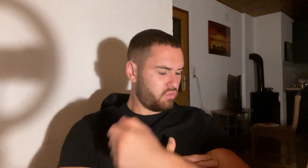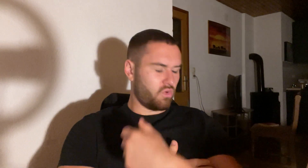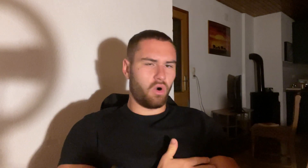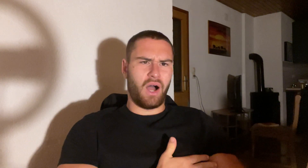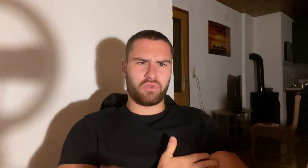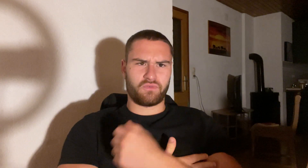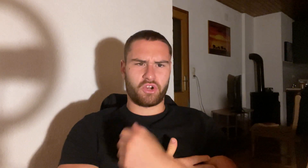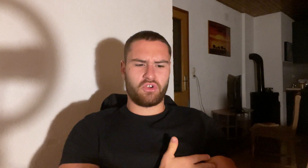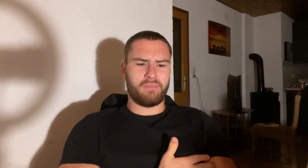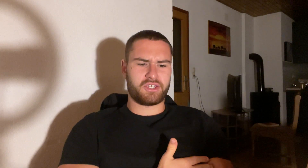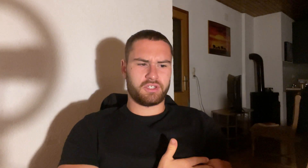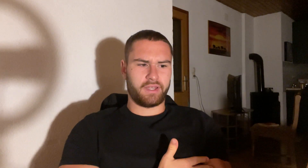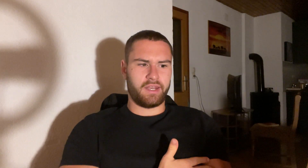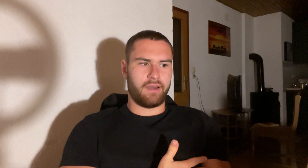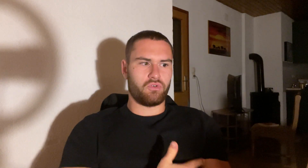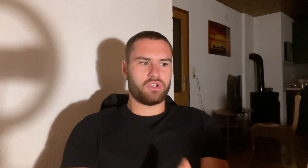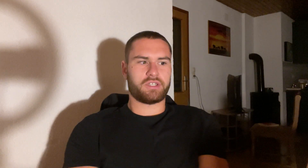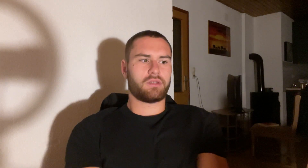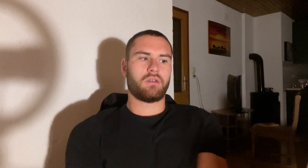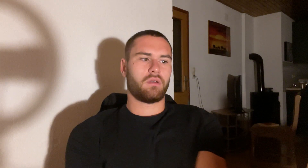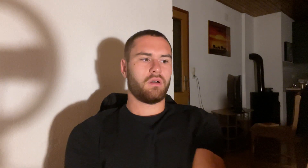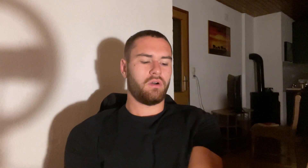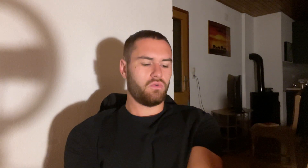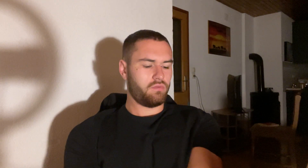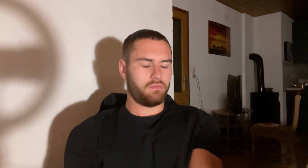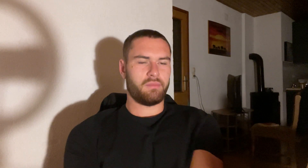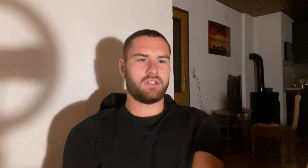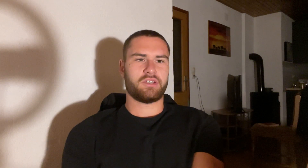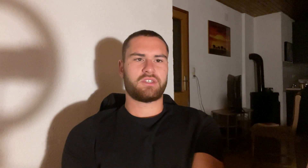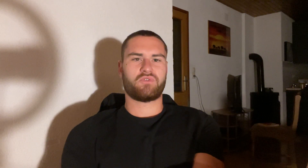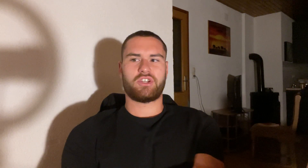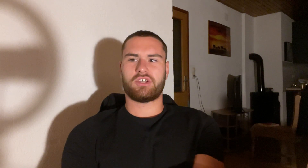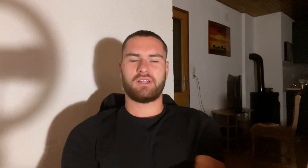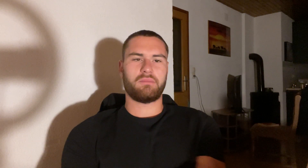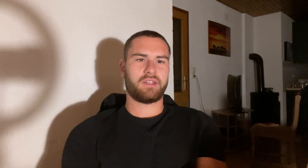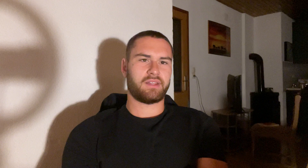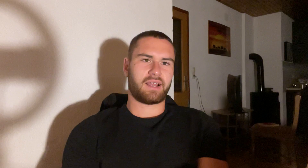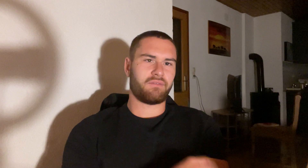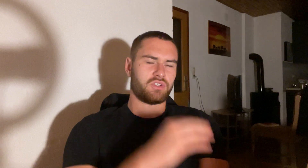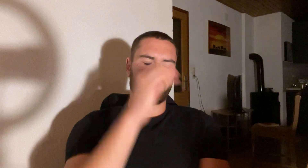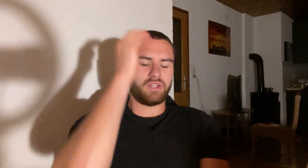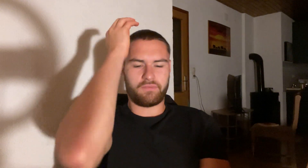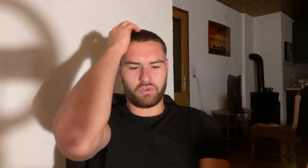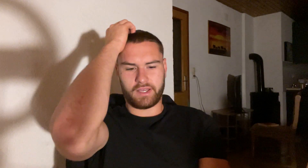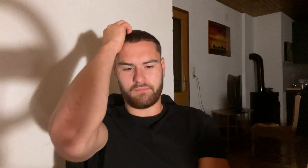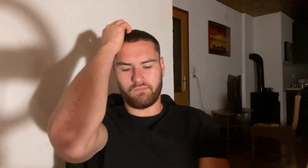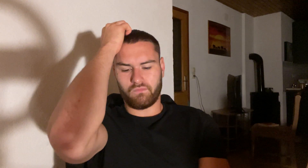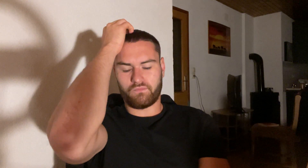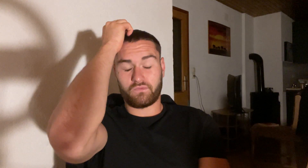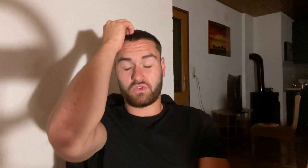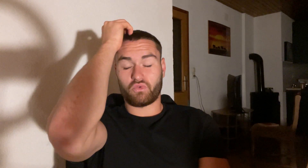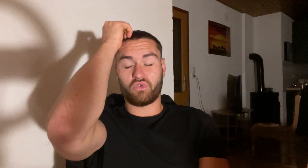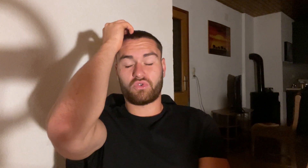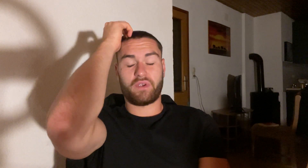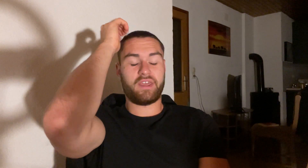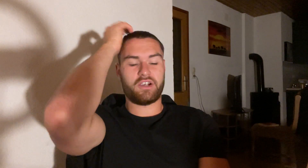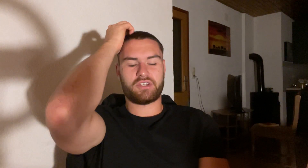outworked your muscle and now you're just oh let me just stretch it a little bit like I was doing that for like two three years